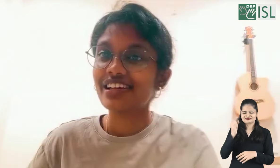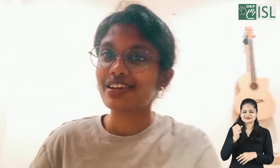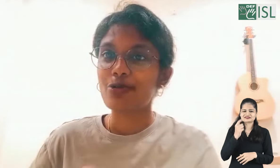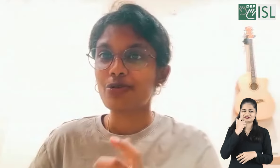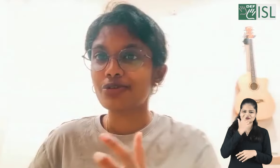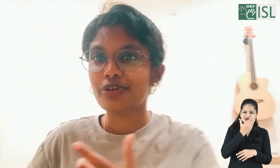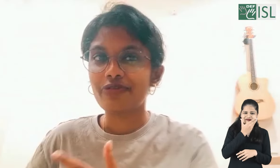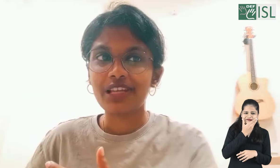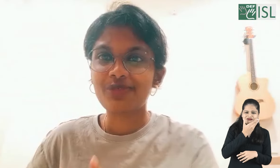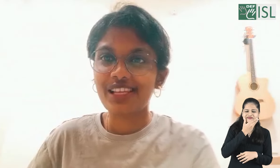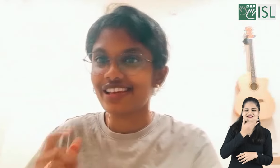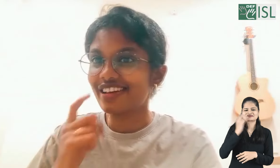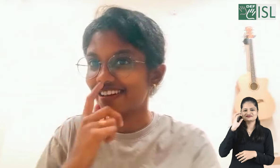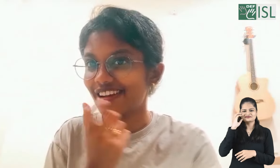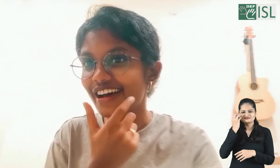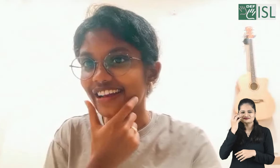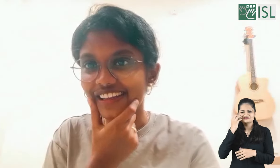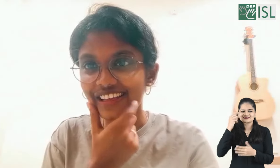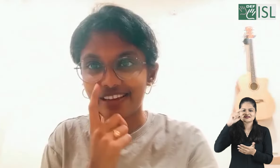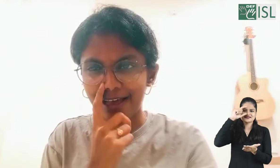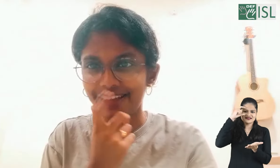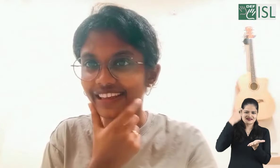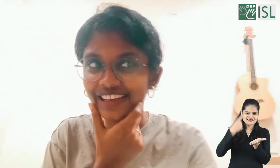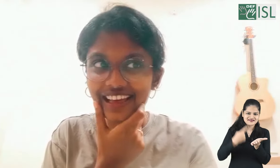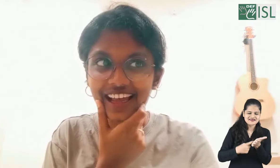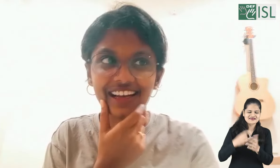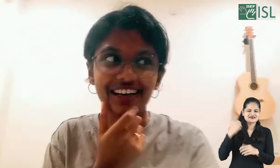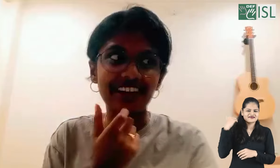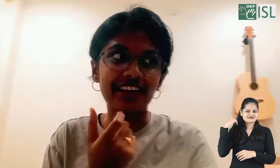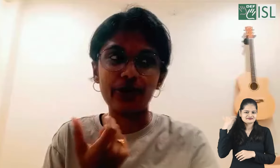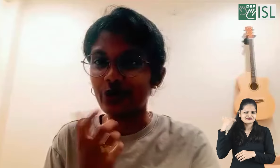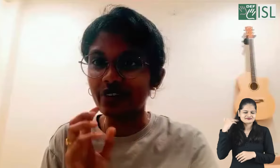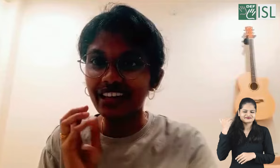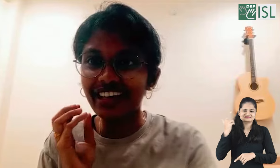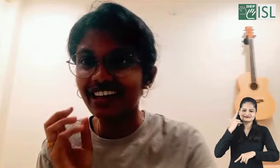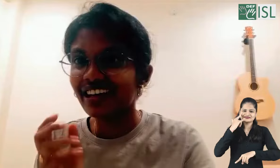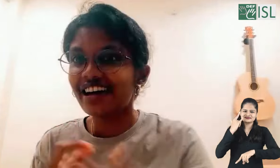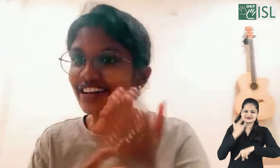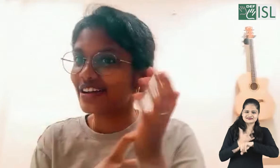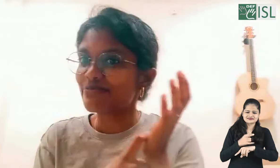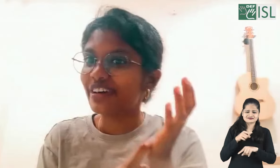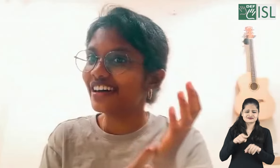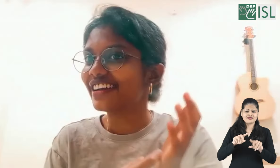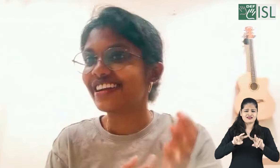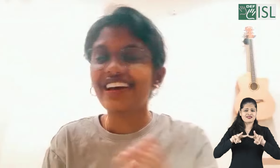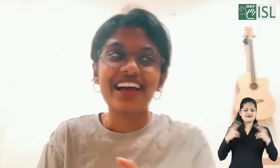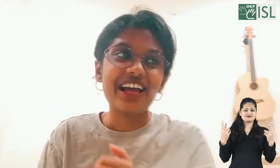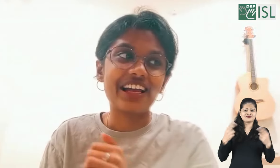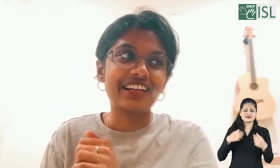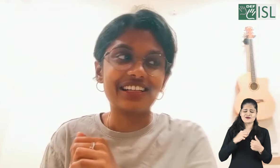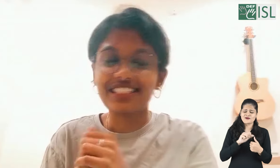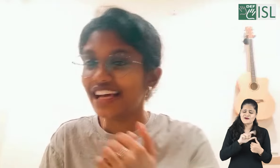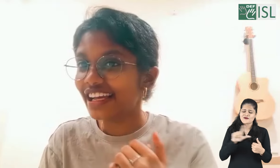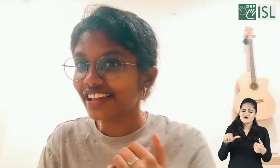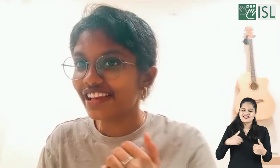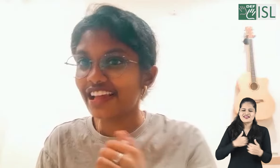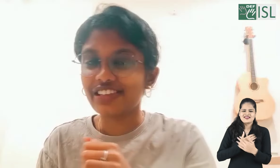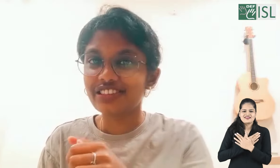quotes of names like Rani, Rani and Vivek, Rahman and Sahil and Kunj.